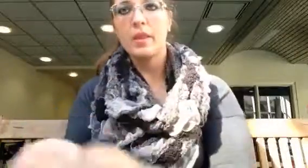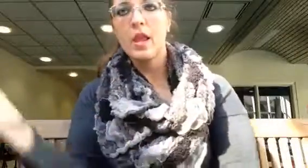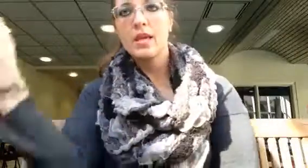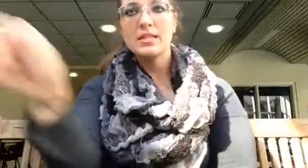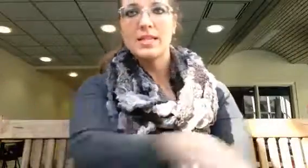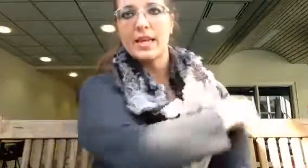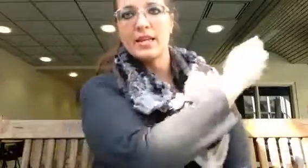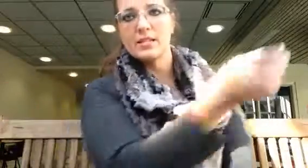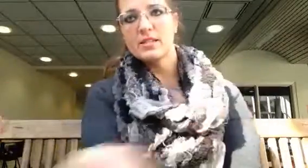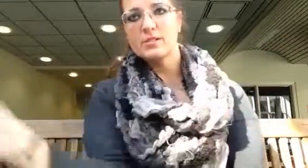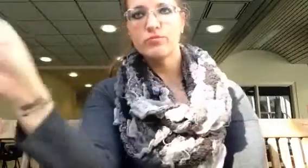Tennis.